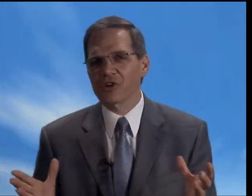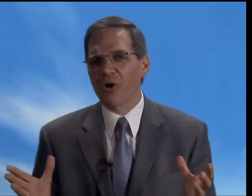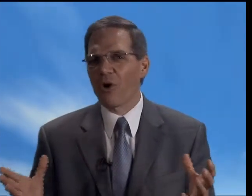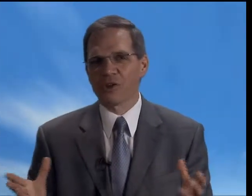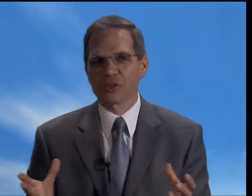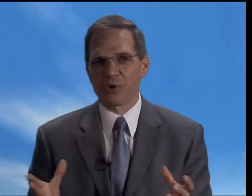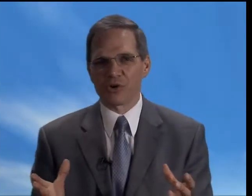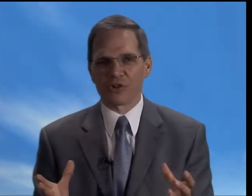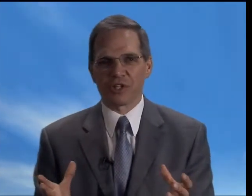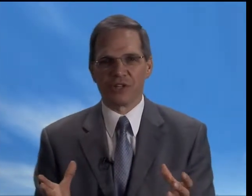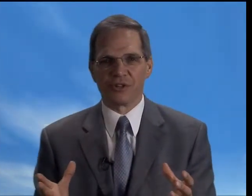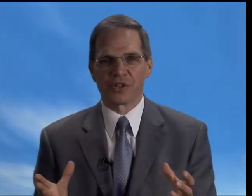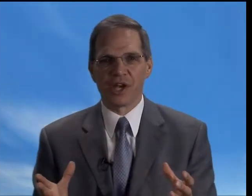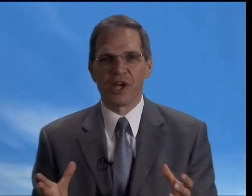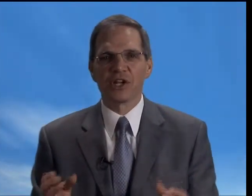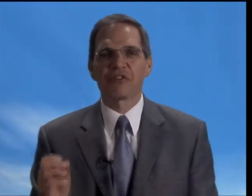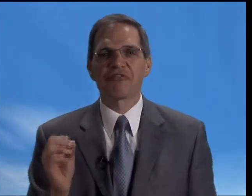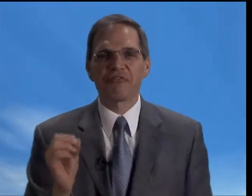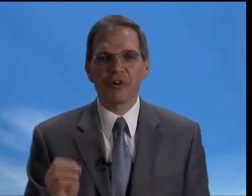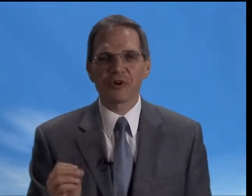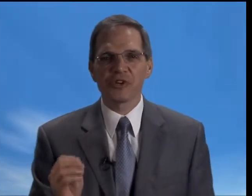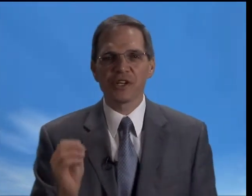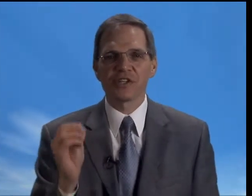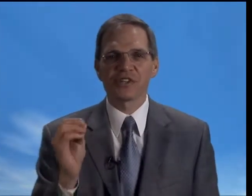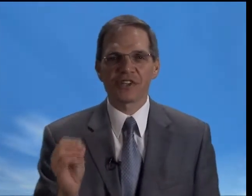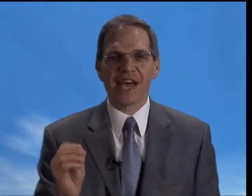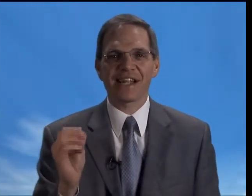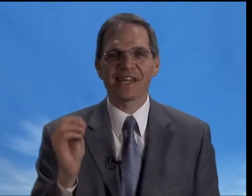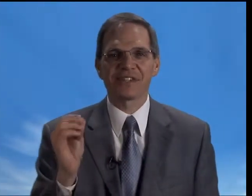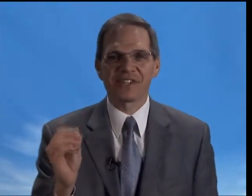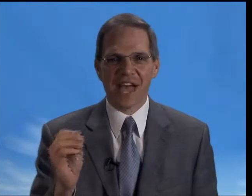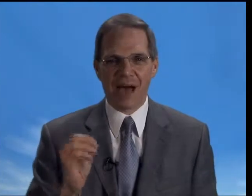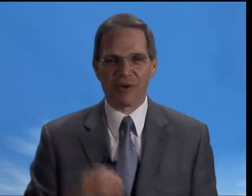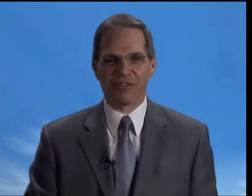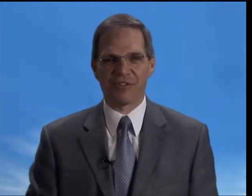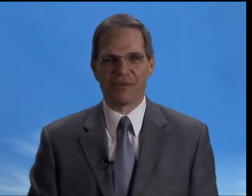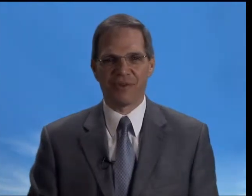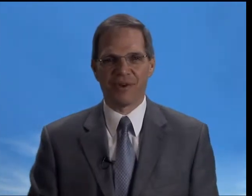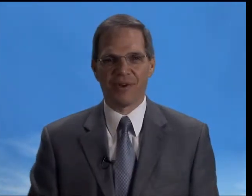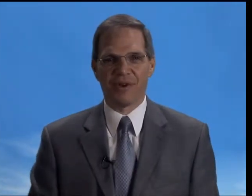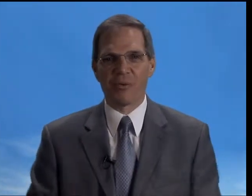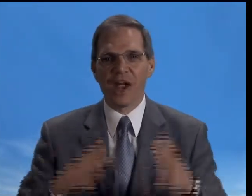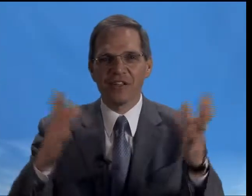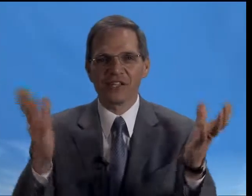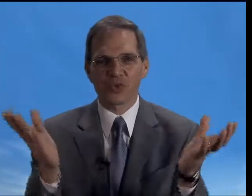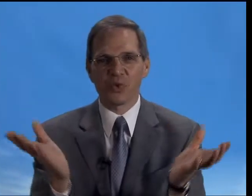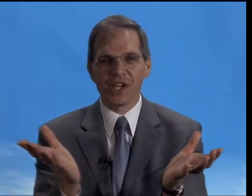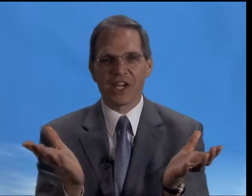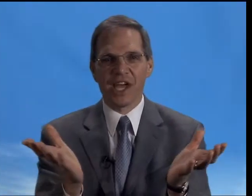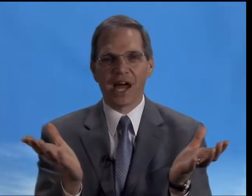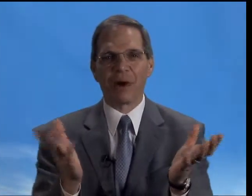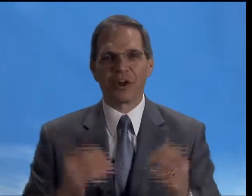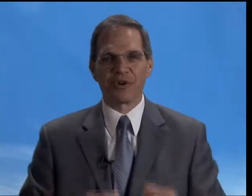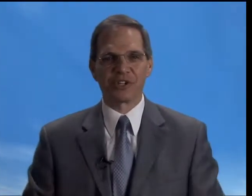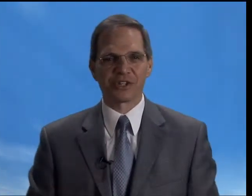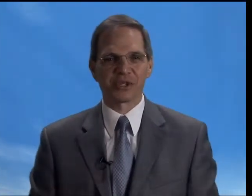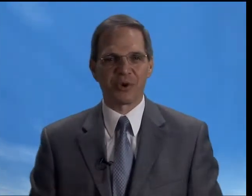all spiritual leaders to first set Sabbath. When in this week am I going to experience